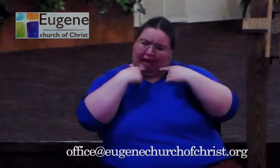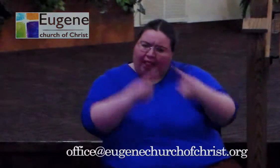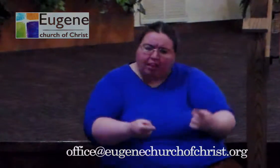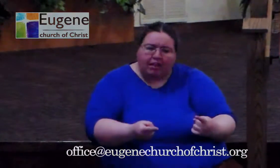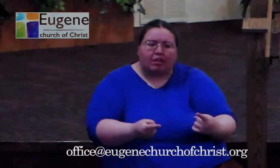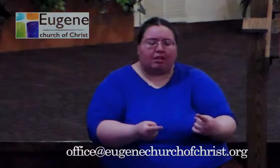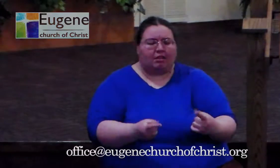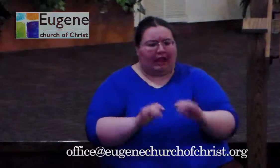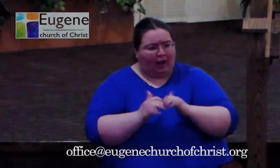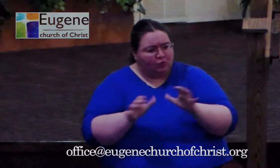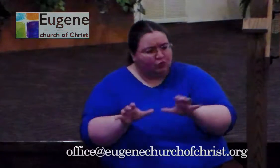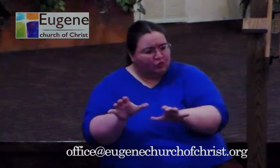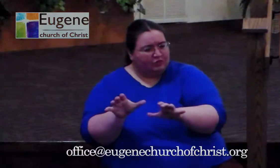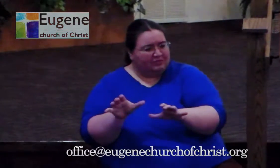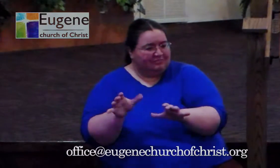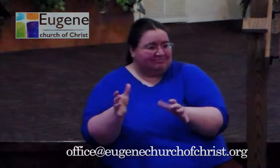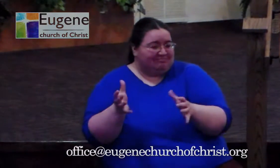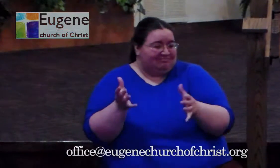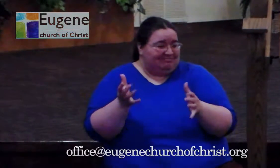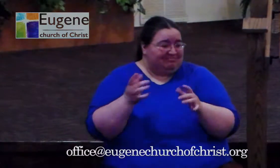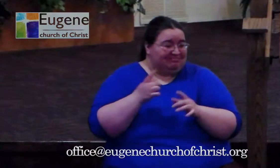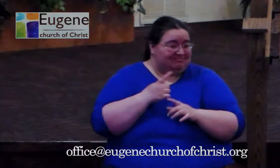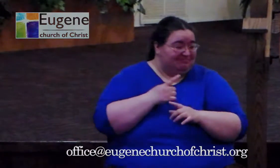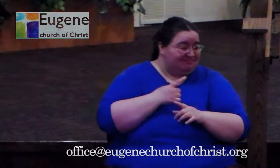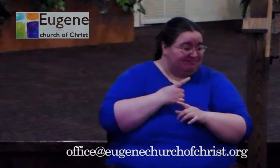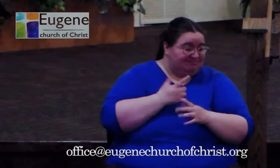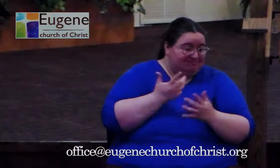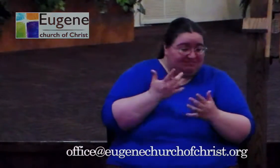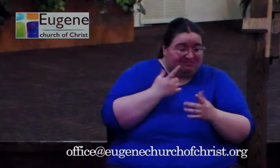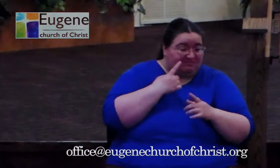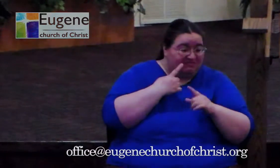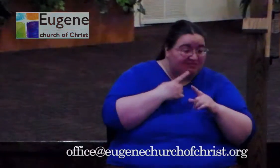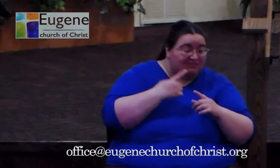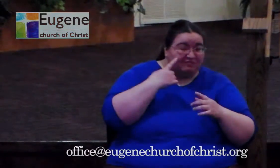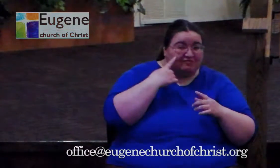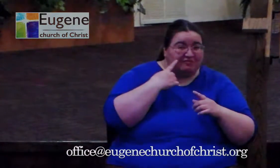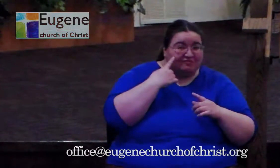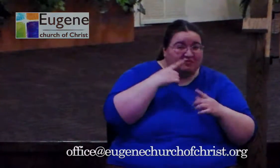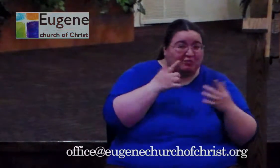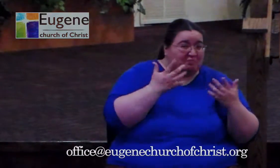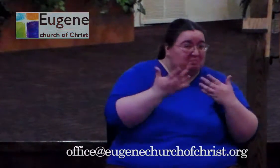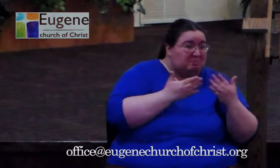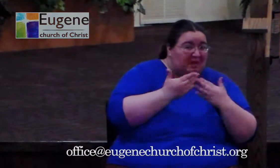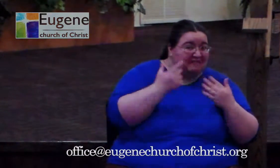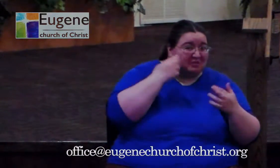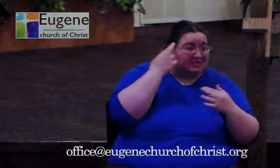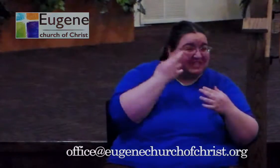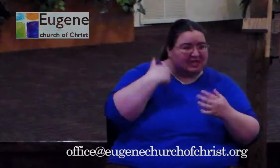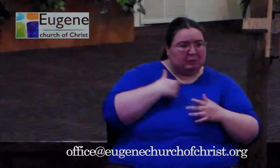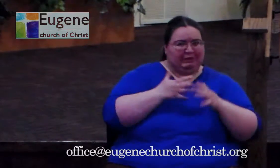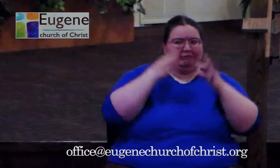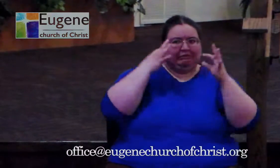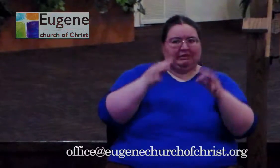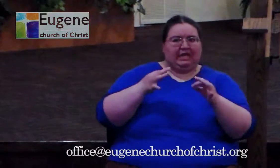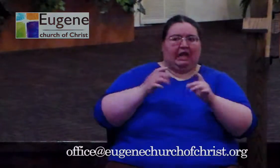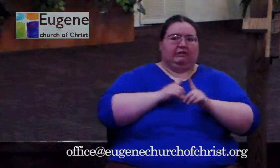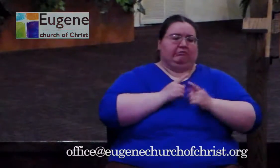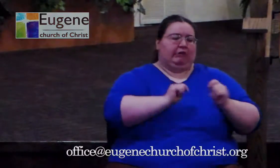it. And for whatever reason, we've decided to do it a thousand other ways. And those ways in and of themselves are not bad.